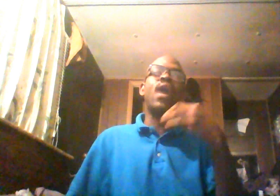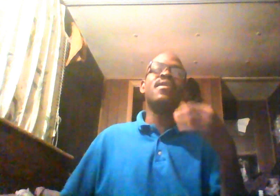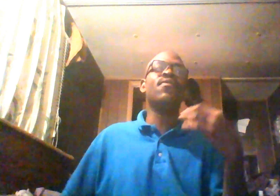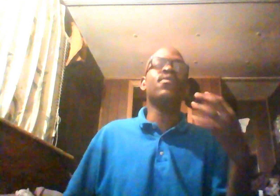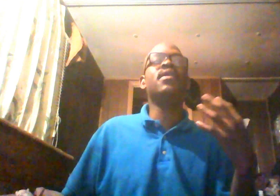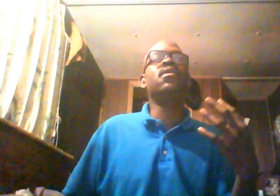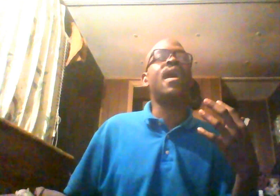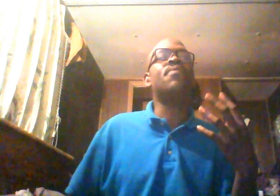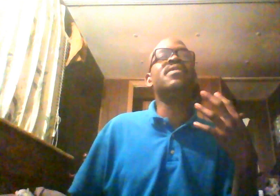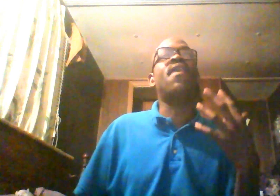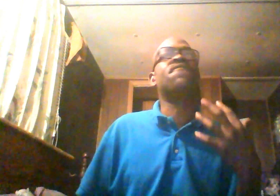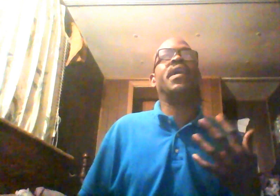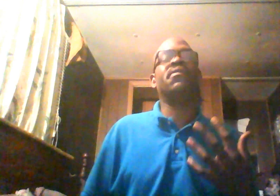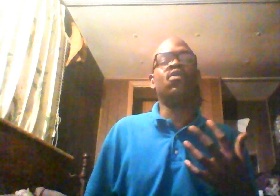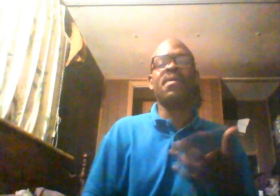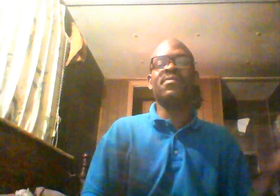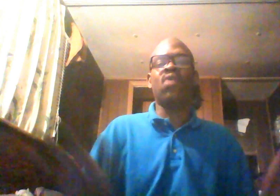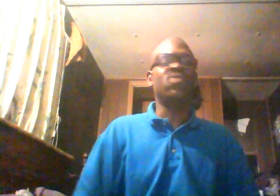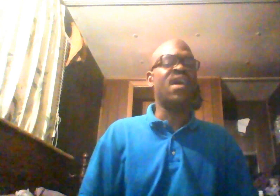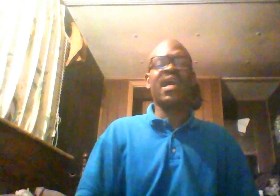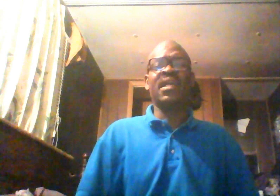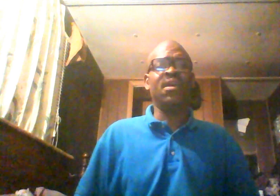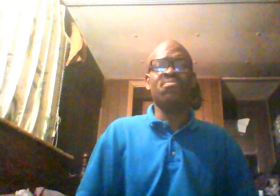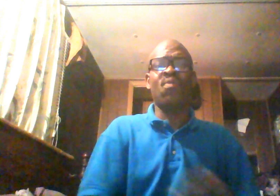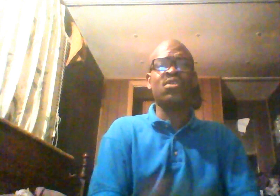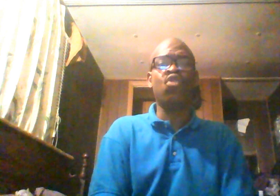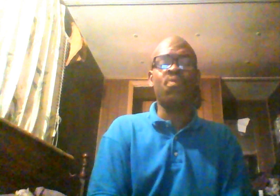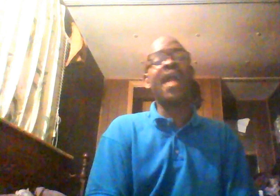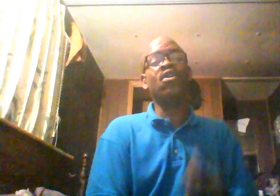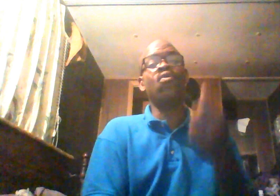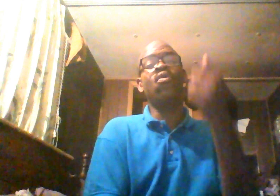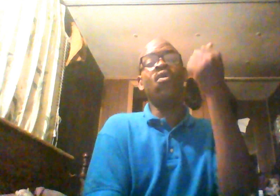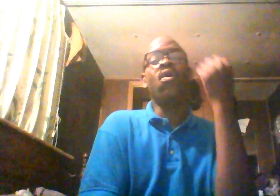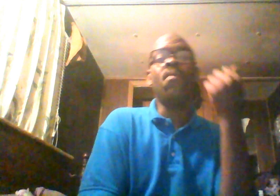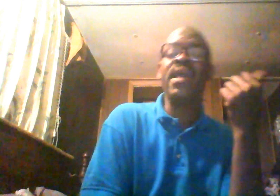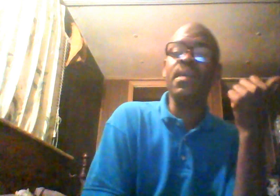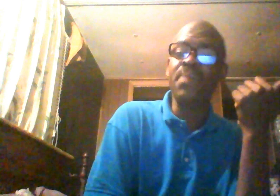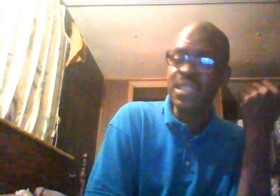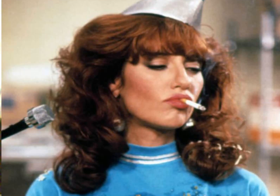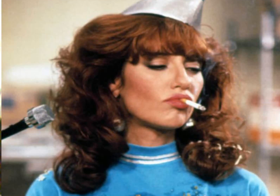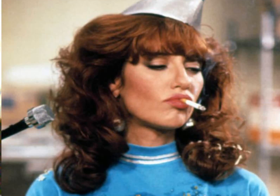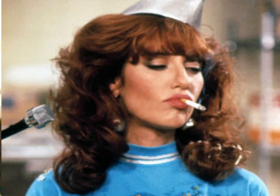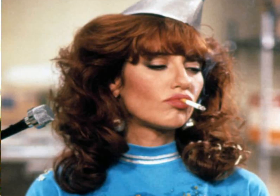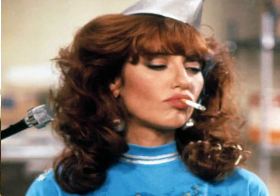know, I never really, I was never a fan of Oprah. I never was like, oh, God, I got to get home to watch Oprah. I know Peggy Bundy did on Married With Children.